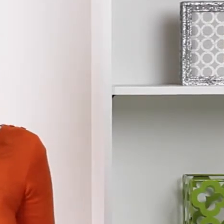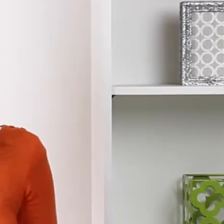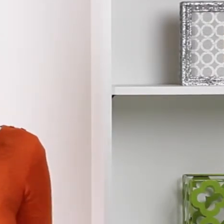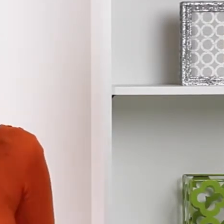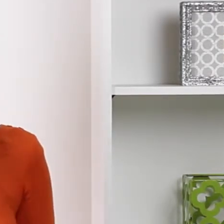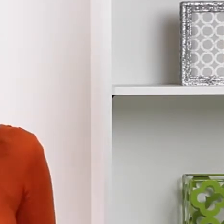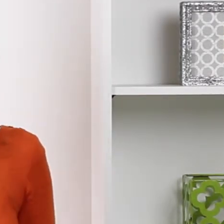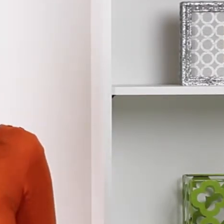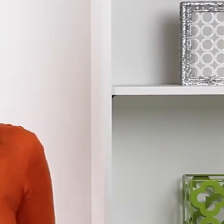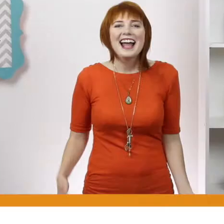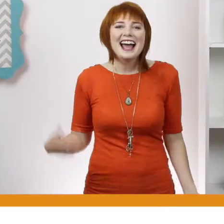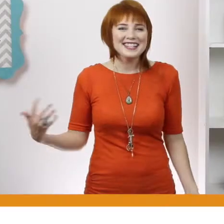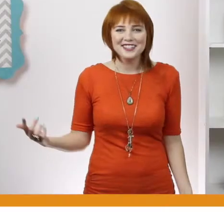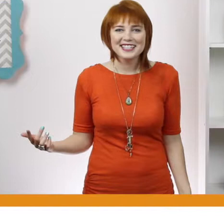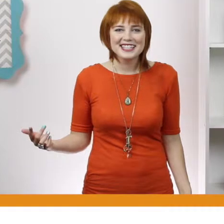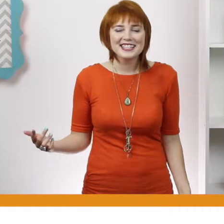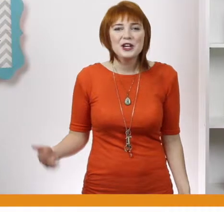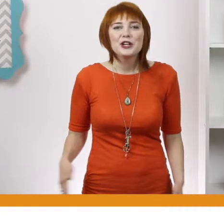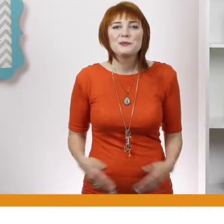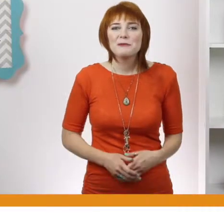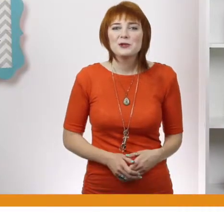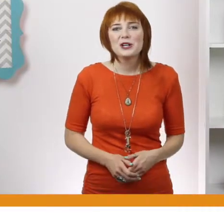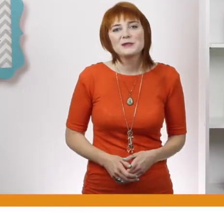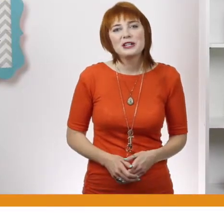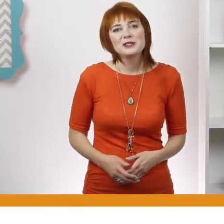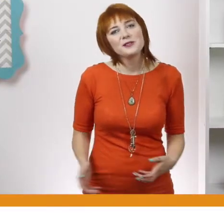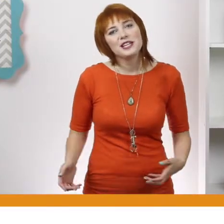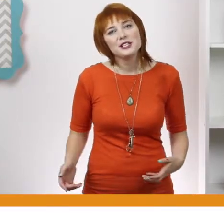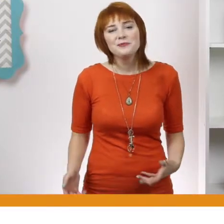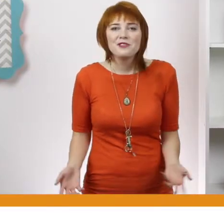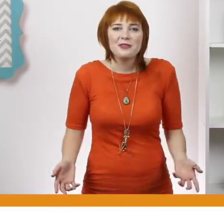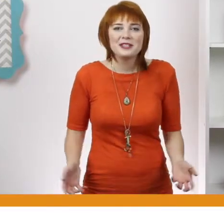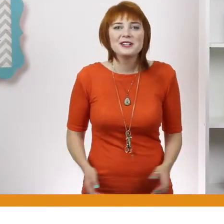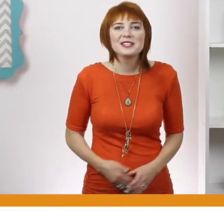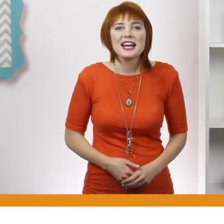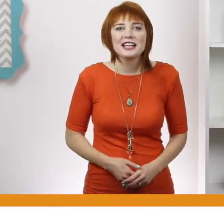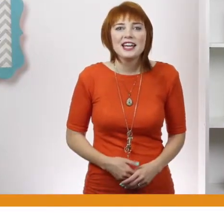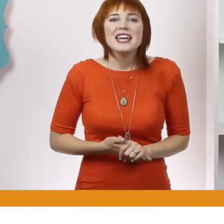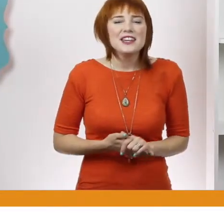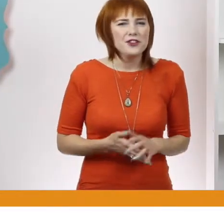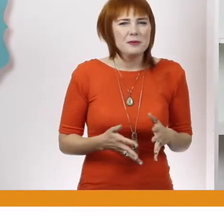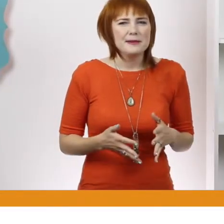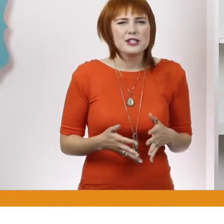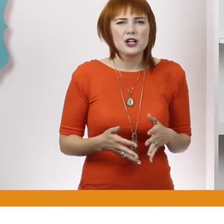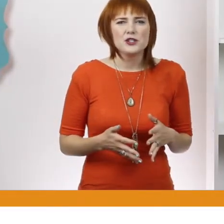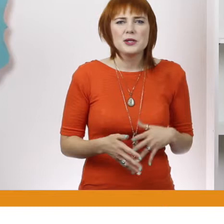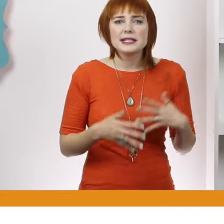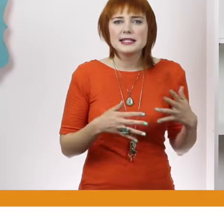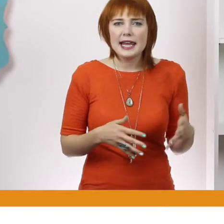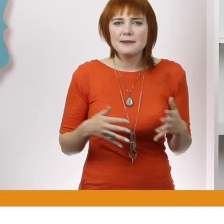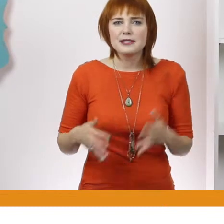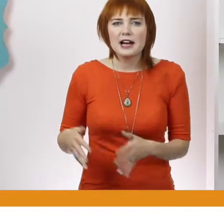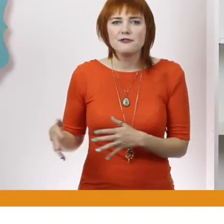pink things, you can say all of these things are pink. As you're consistent, your baby will start to make the association and then start signing. If your baby starts